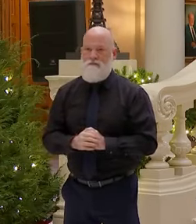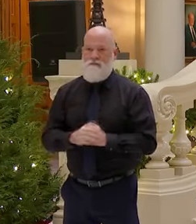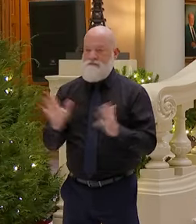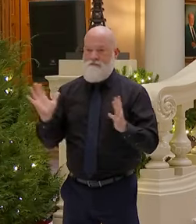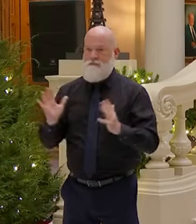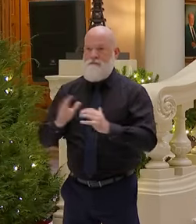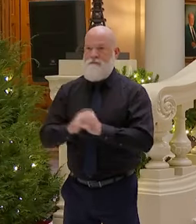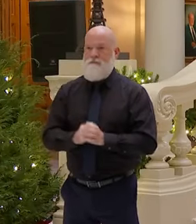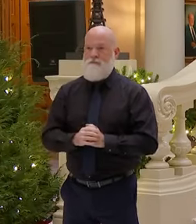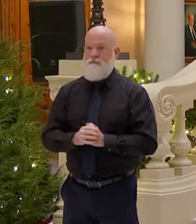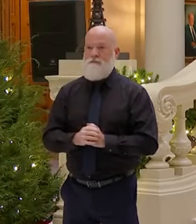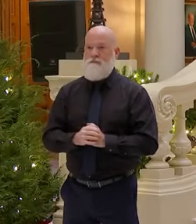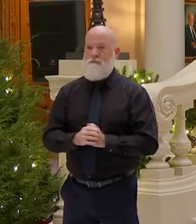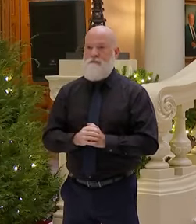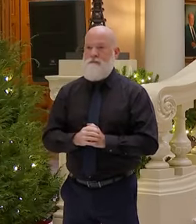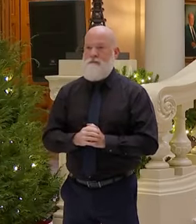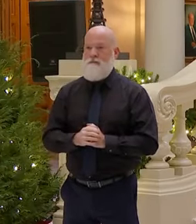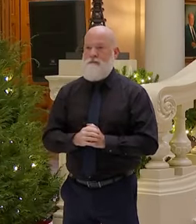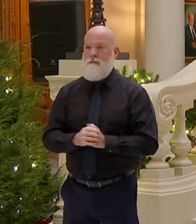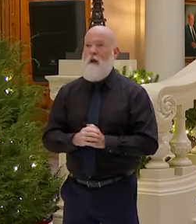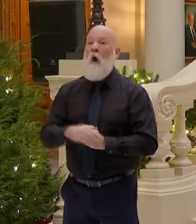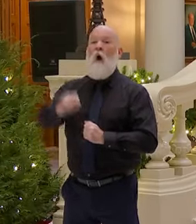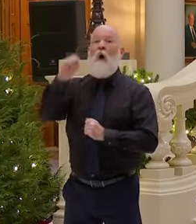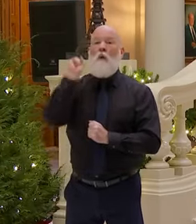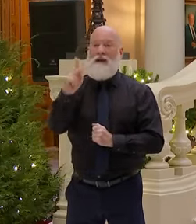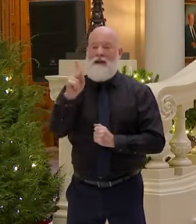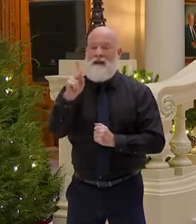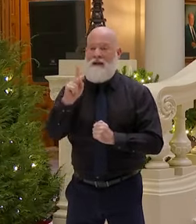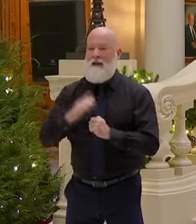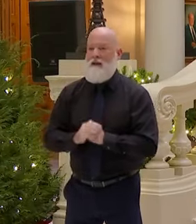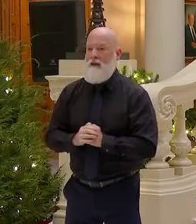press conference. Here's the stuff that we want to talk about.